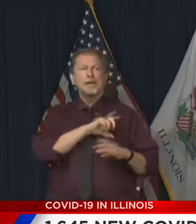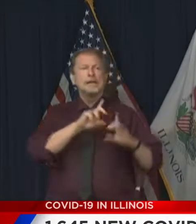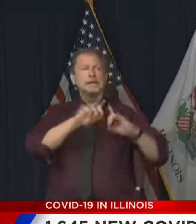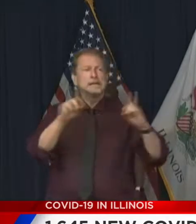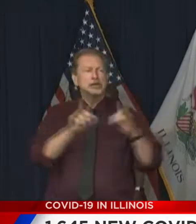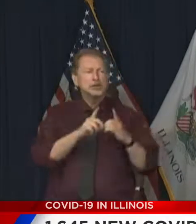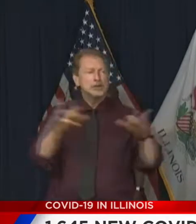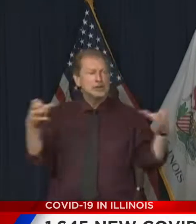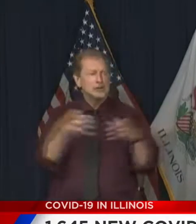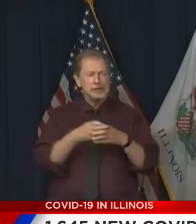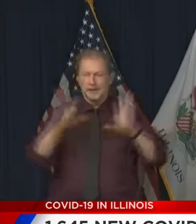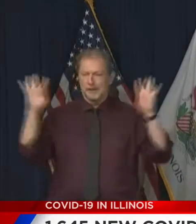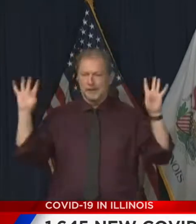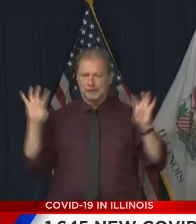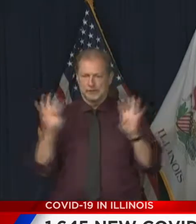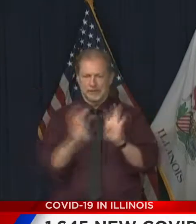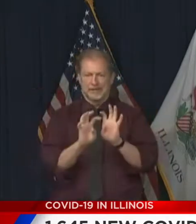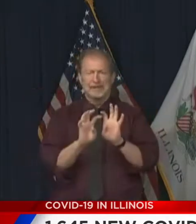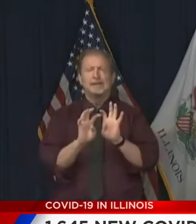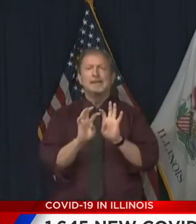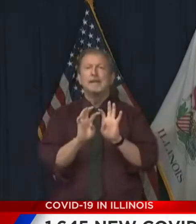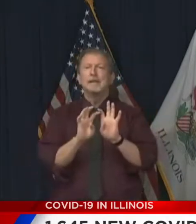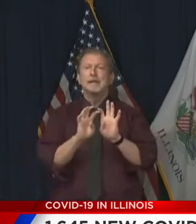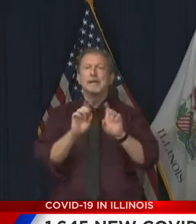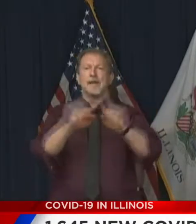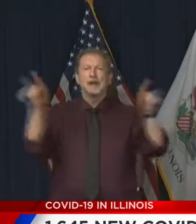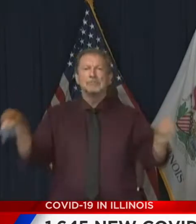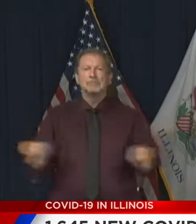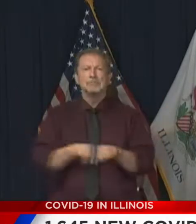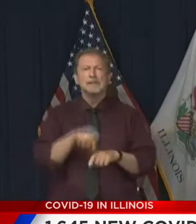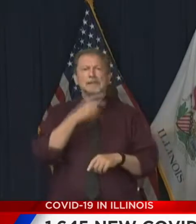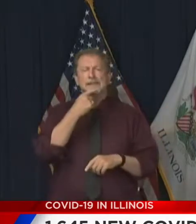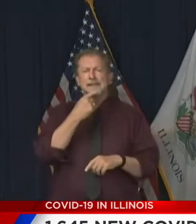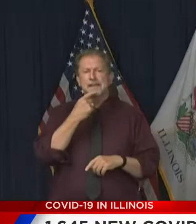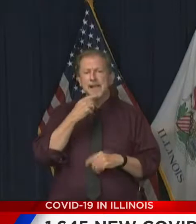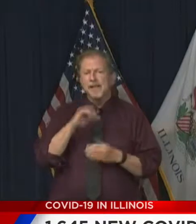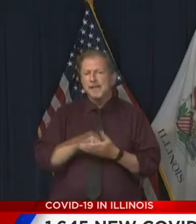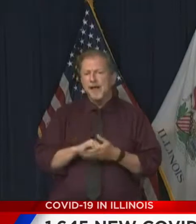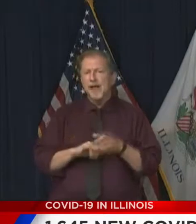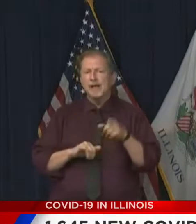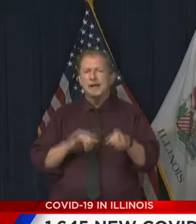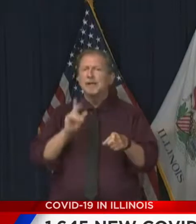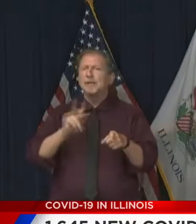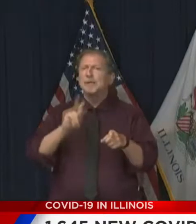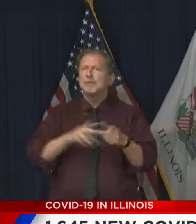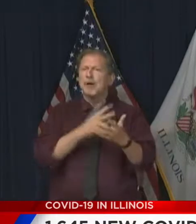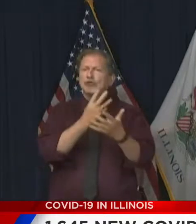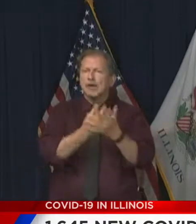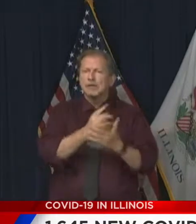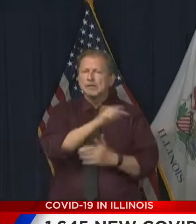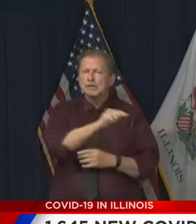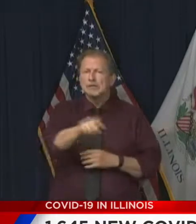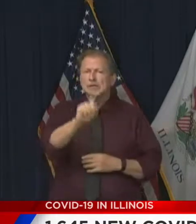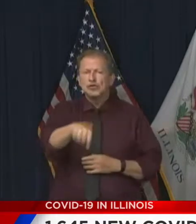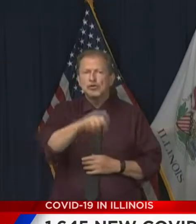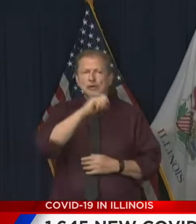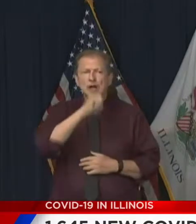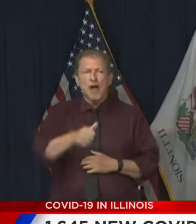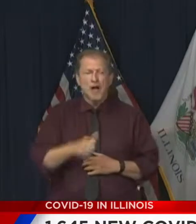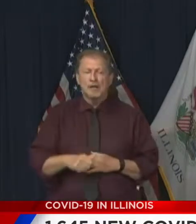and saying that this was people being called or taking